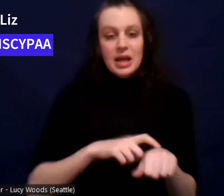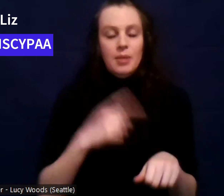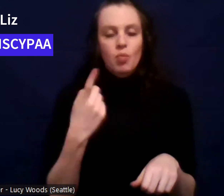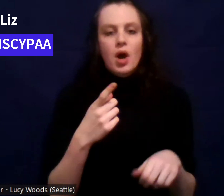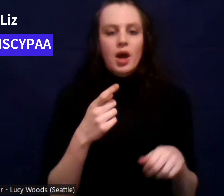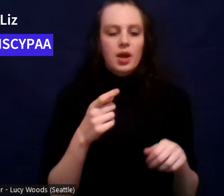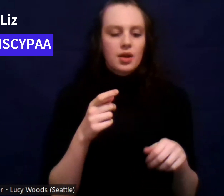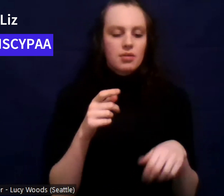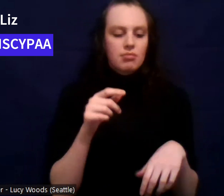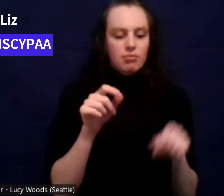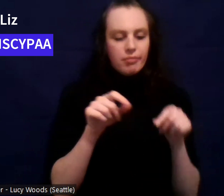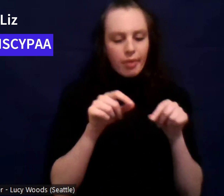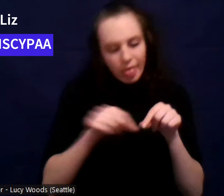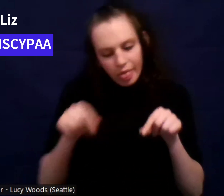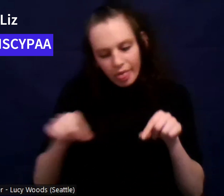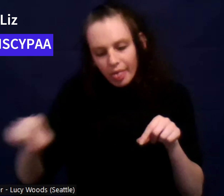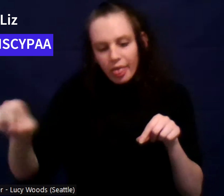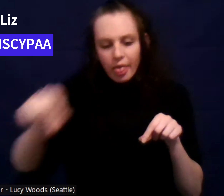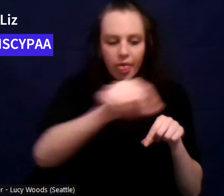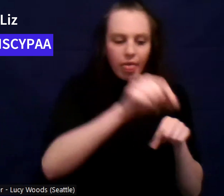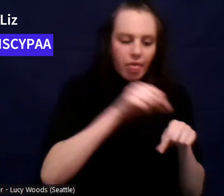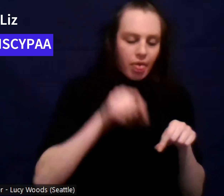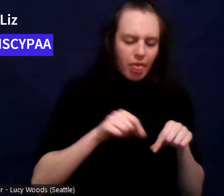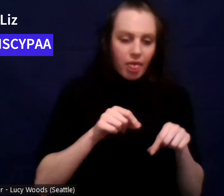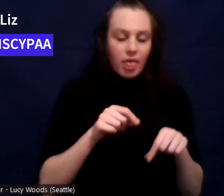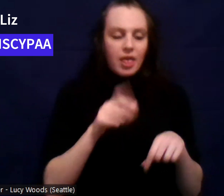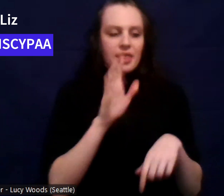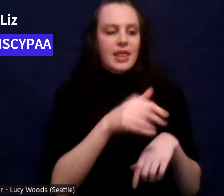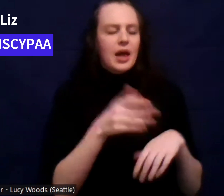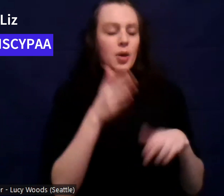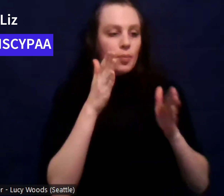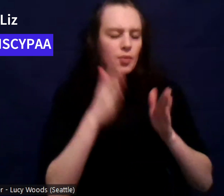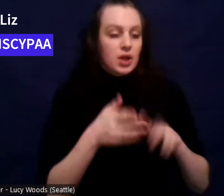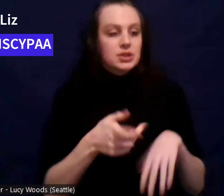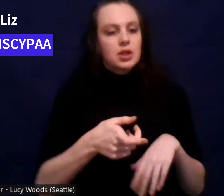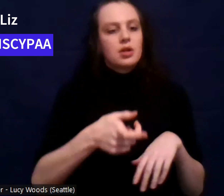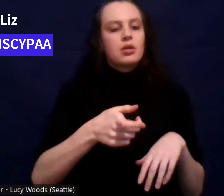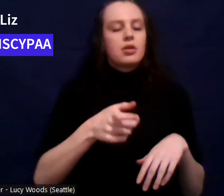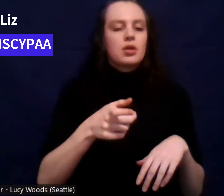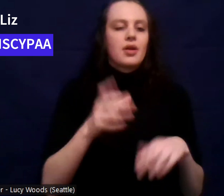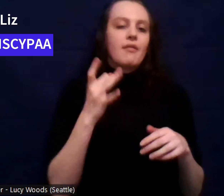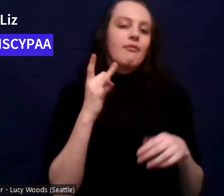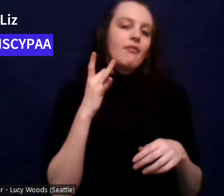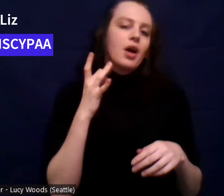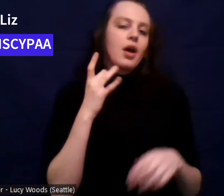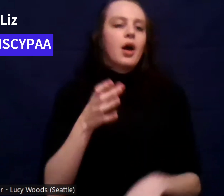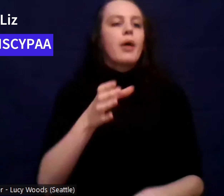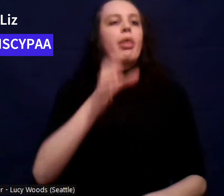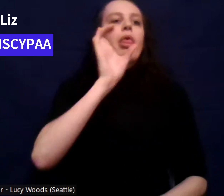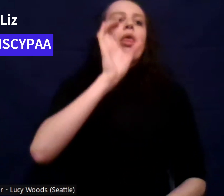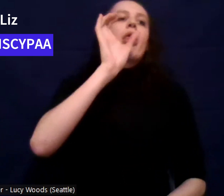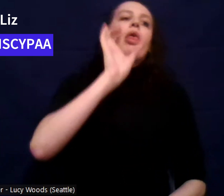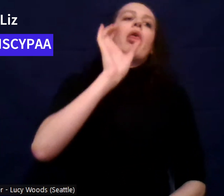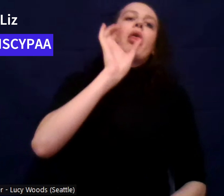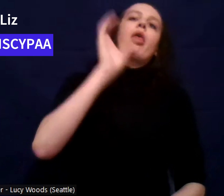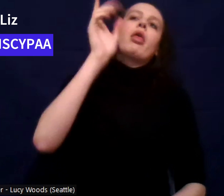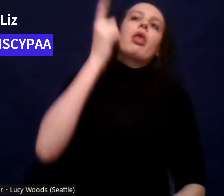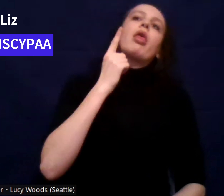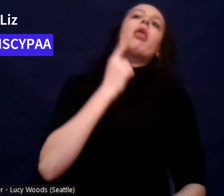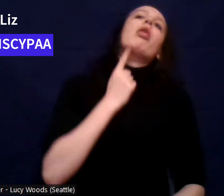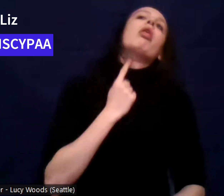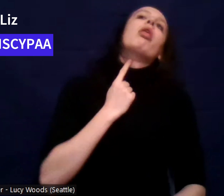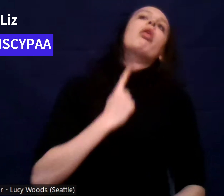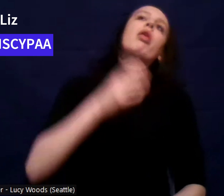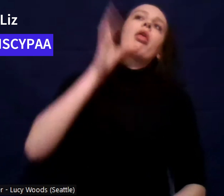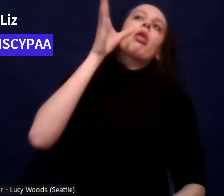that person would have to drink like vodka until we told them to stop. So that was the first time I got drunk. And then, you know, my